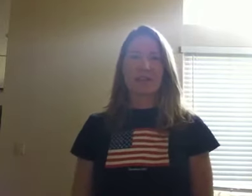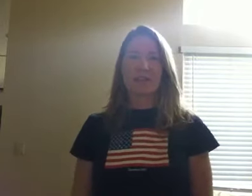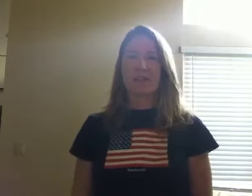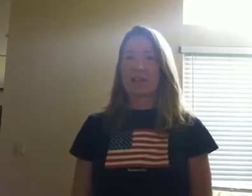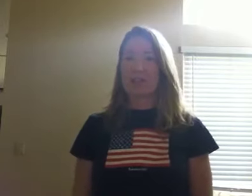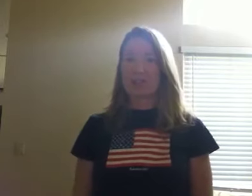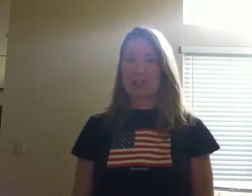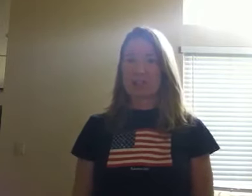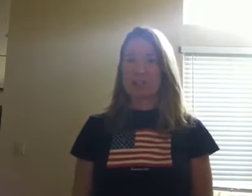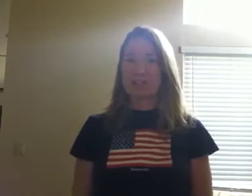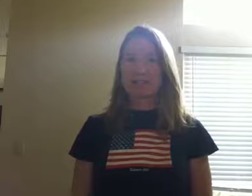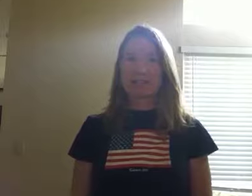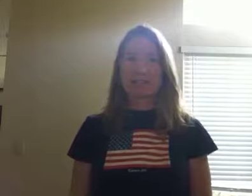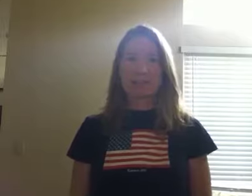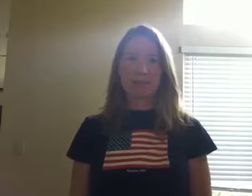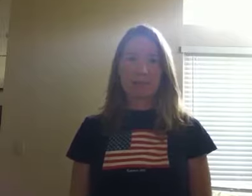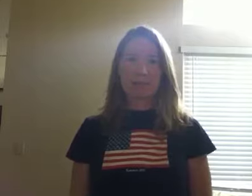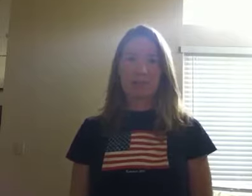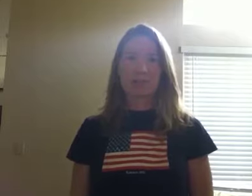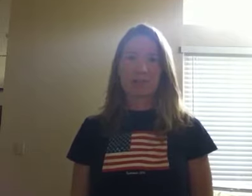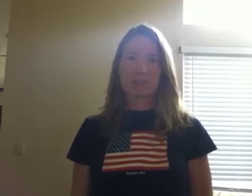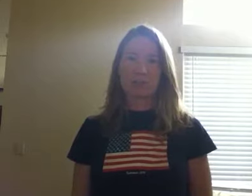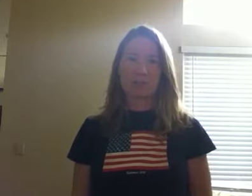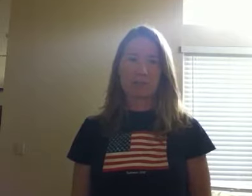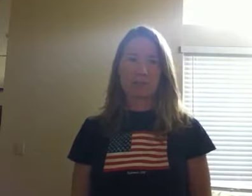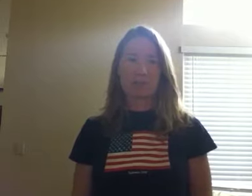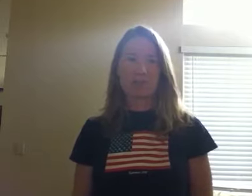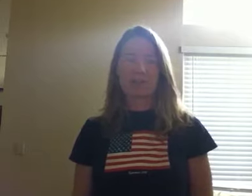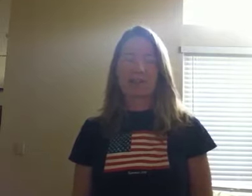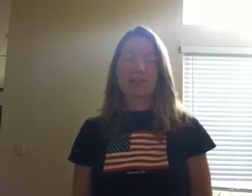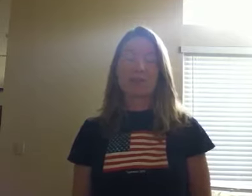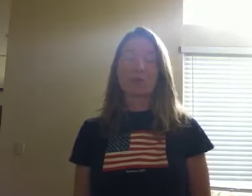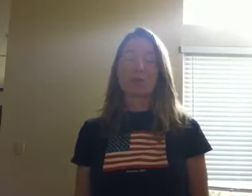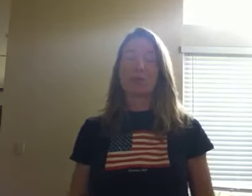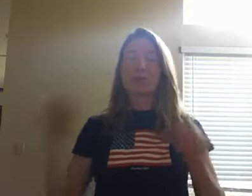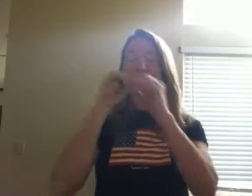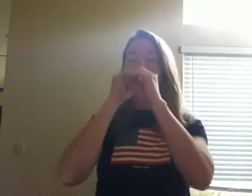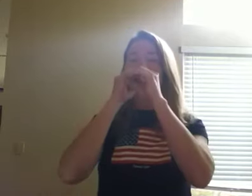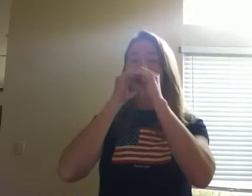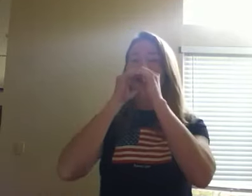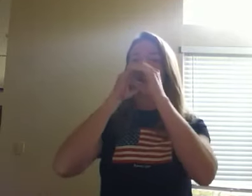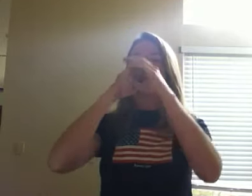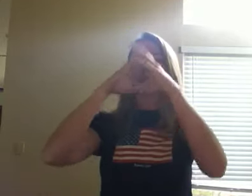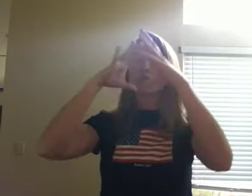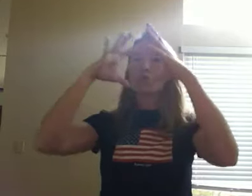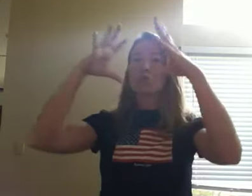A lot of decorations and things to play with for children on the Fourth of July, like balloons. Balloon.